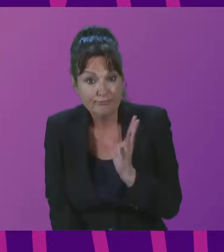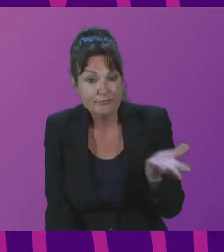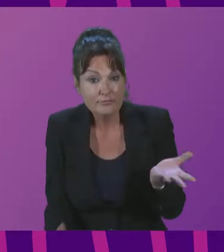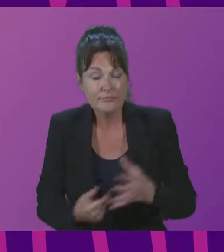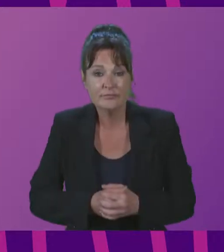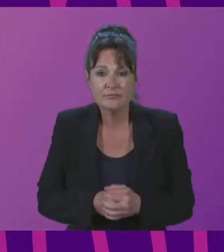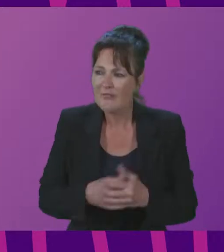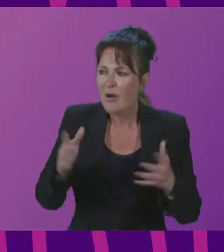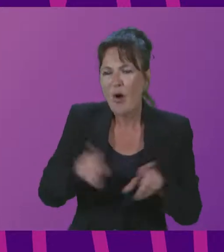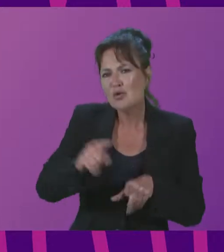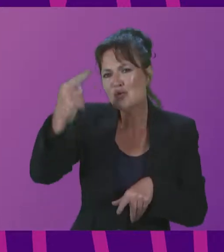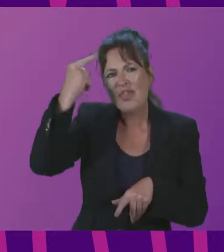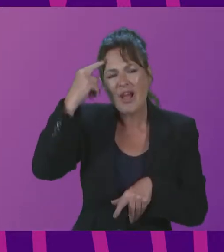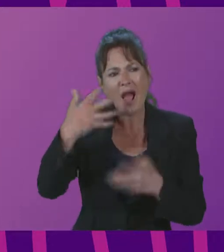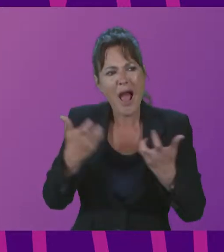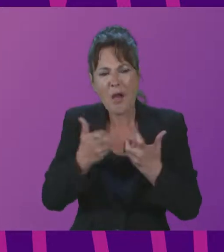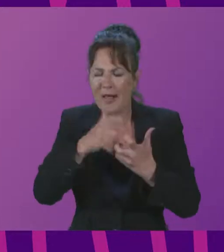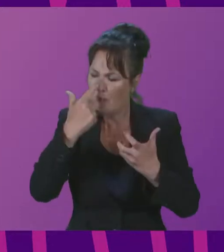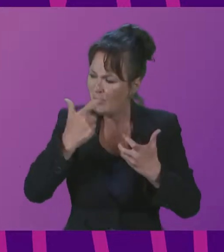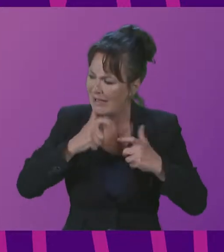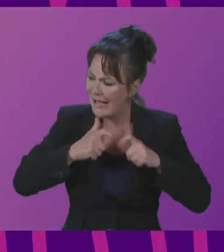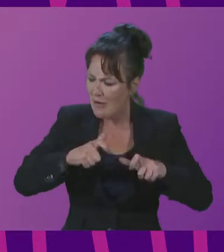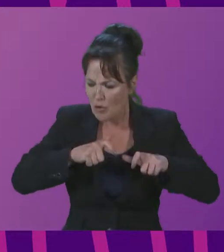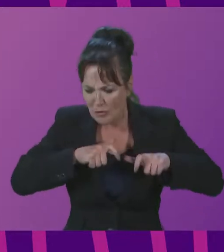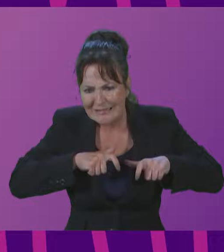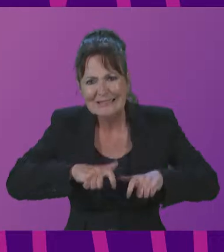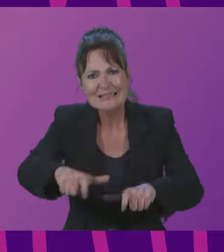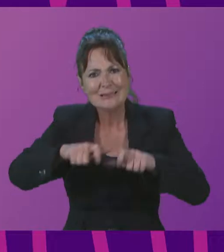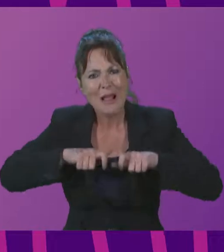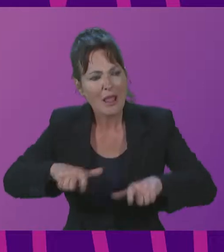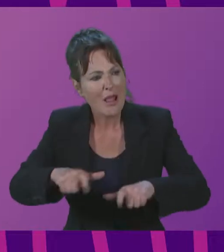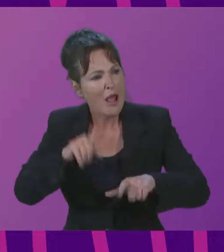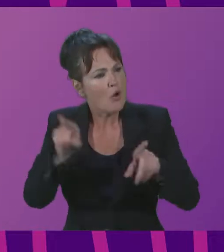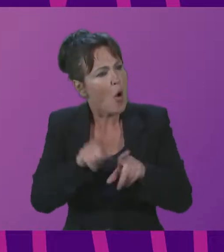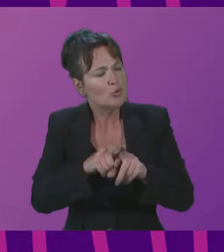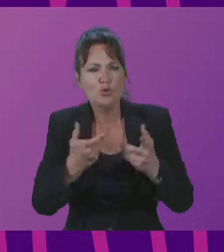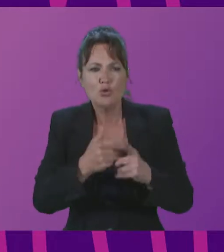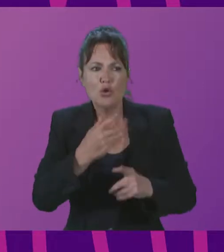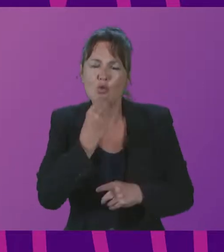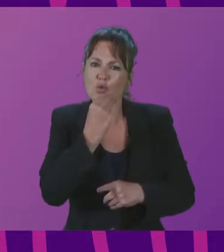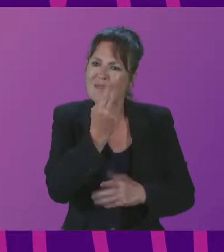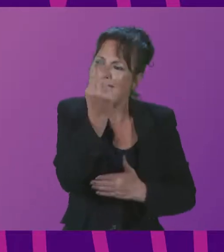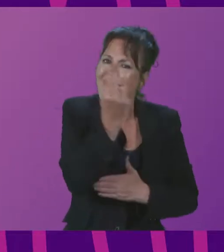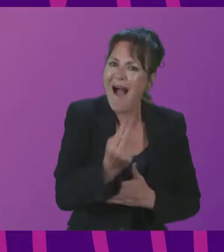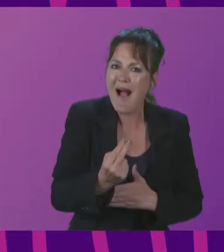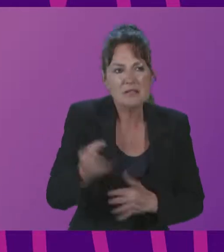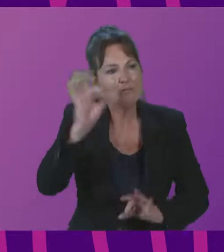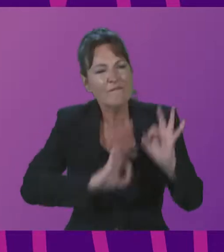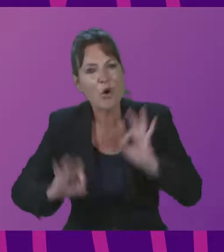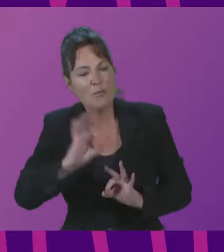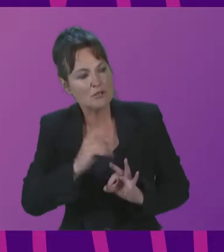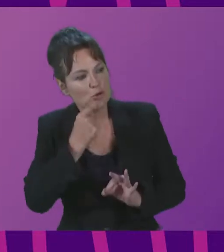and also look to the arts to provide a social influence in driving that individual and collective climate friendly choices.